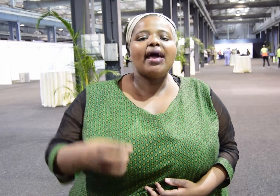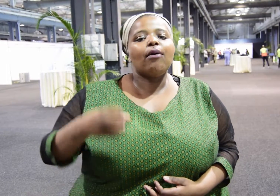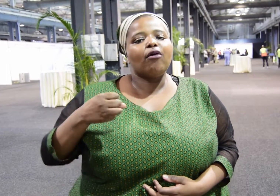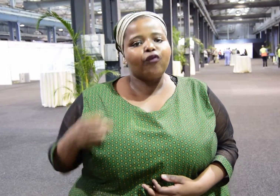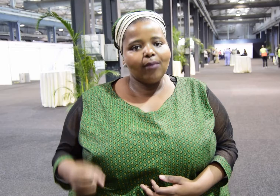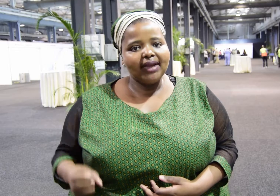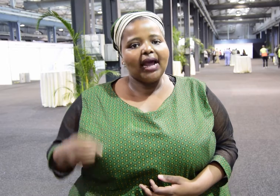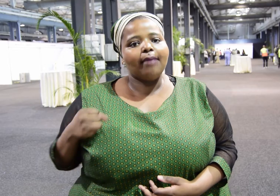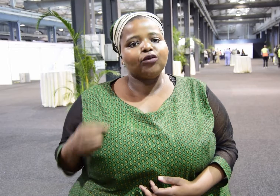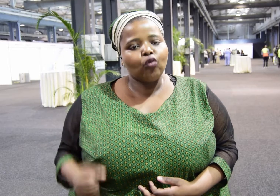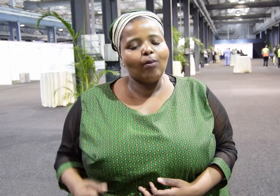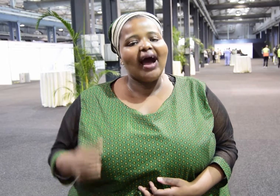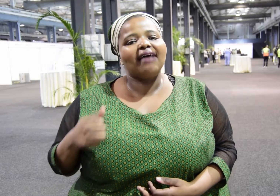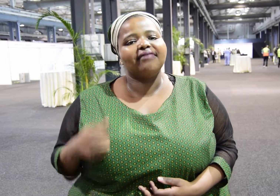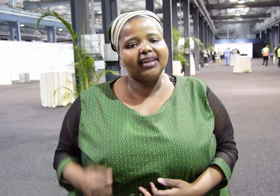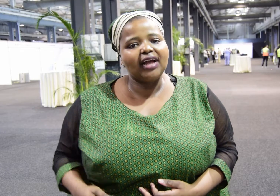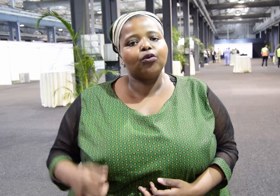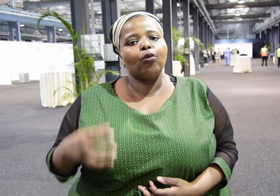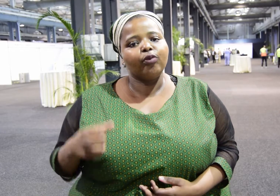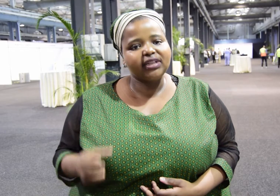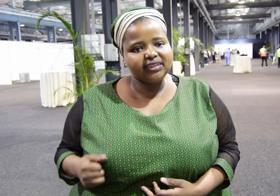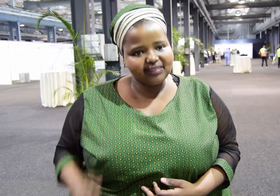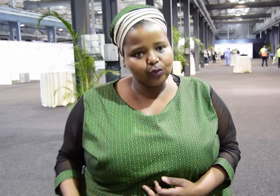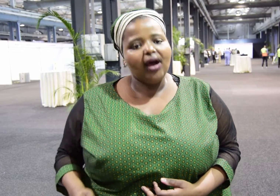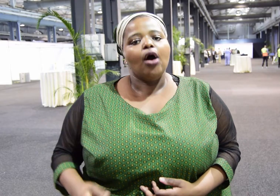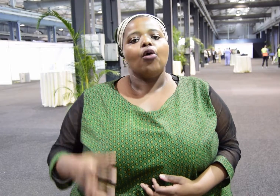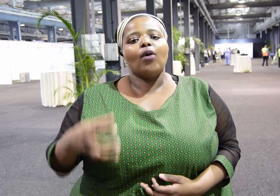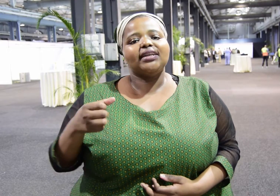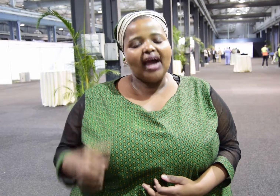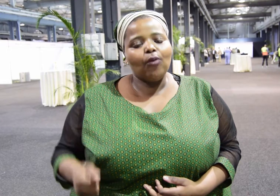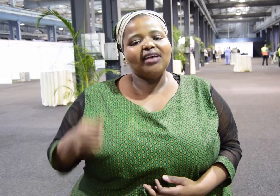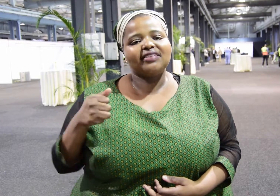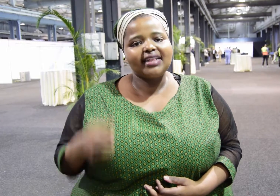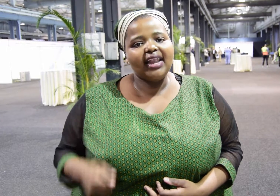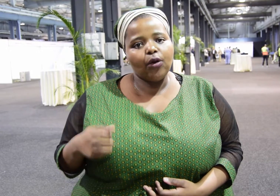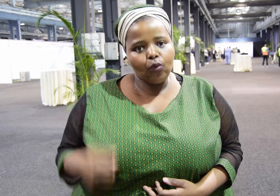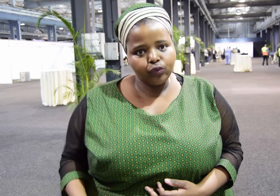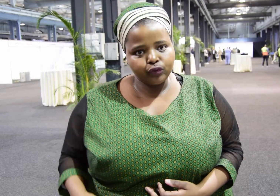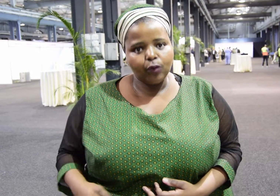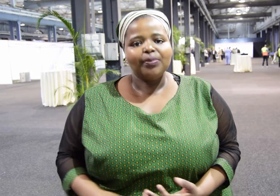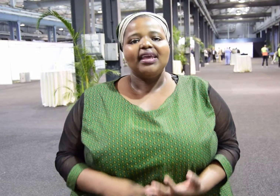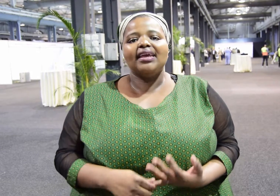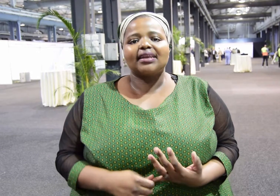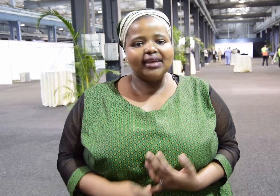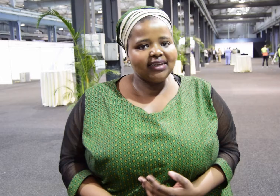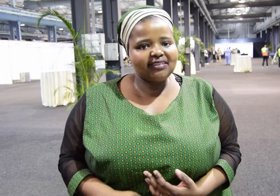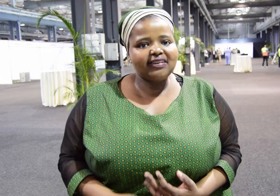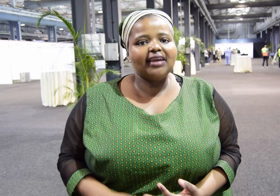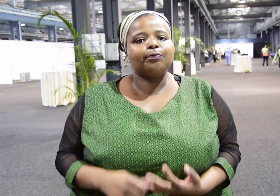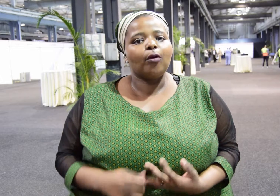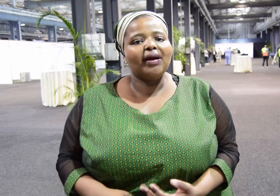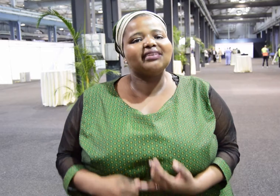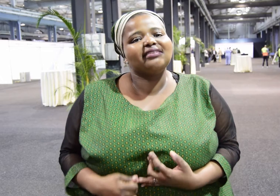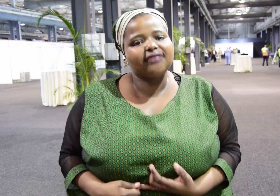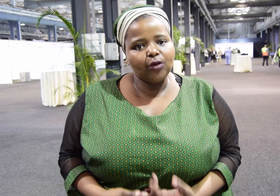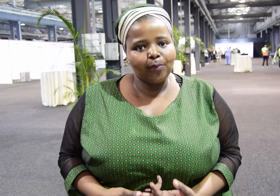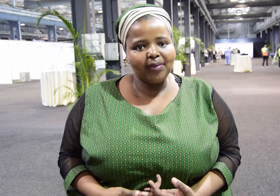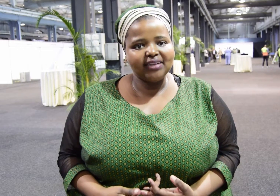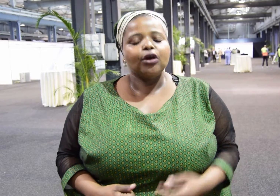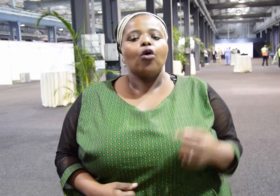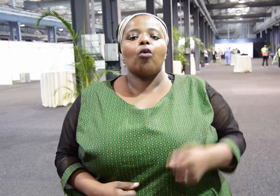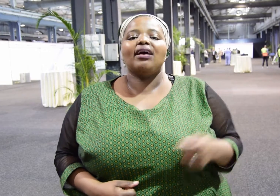We variety resources to do, we looking for the financial assistance to map State Property